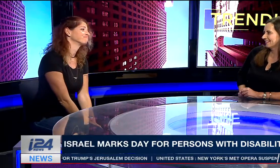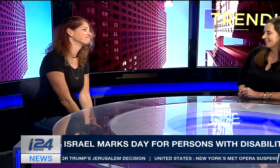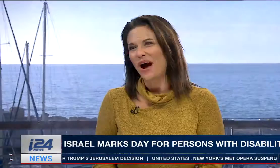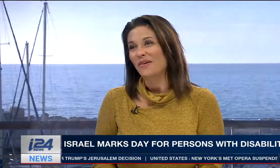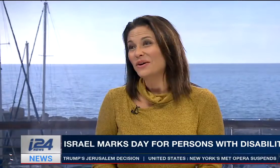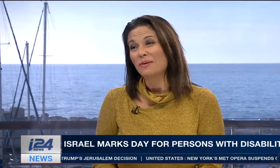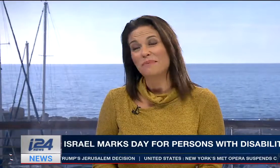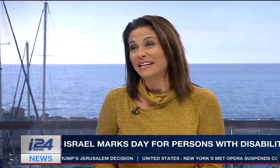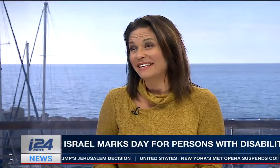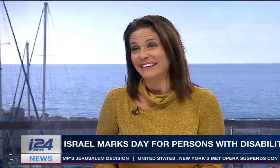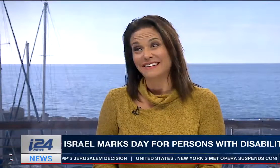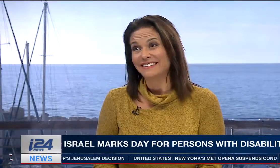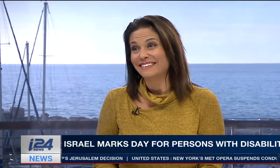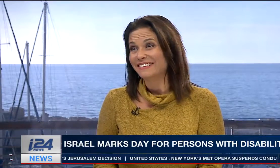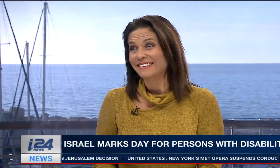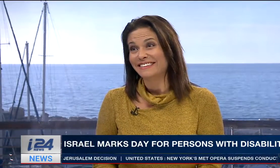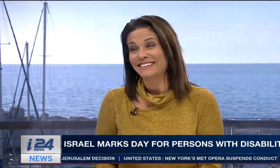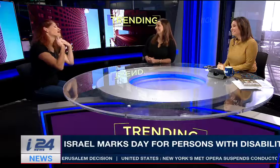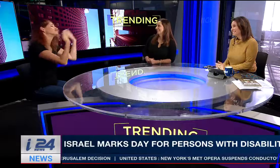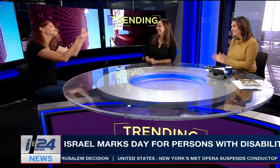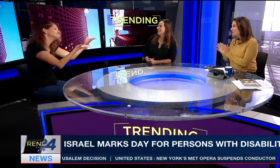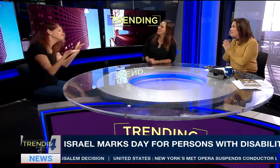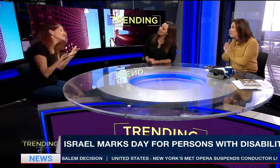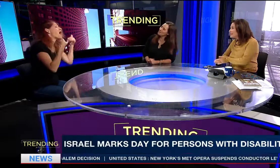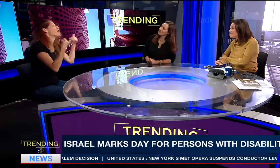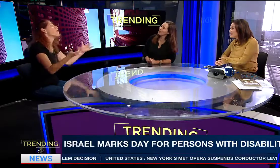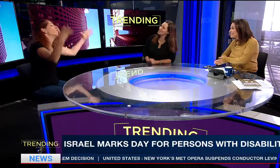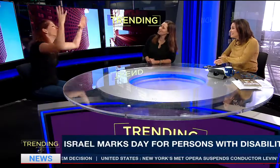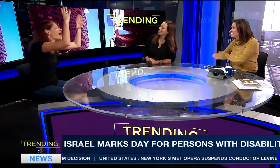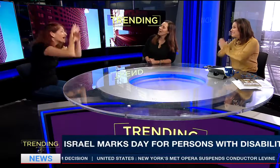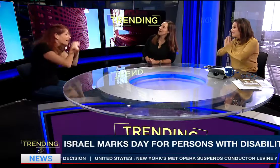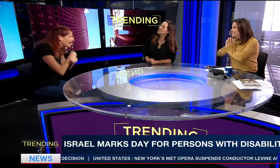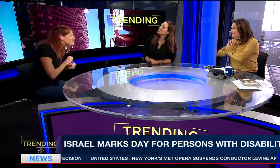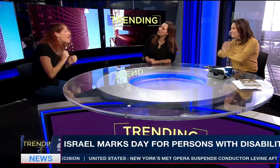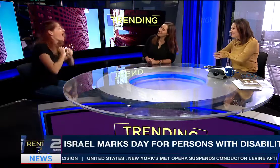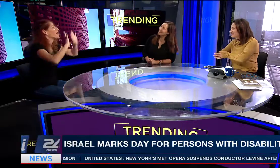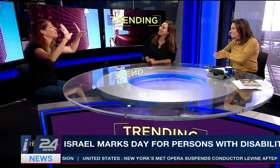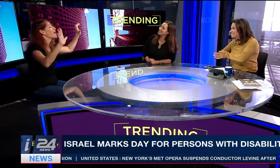Wow, you're amazing. Thank you very much. much. And tonight. you